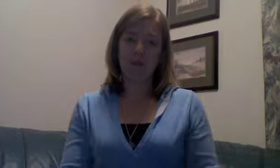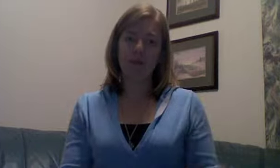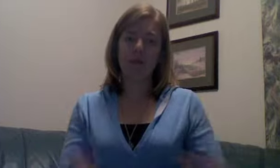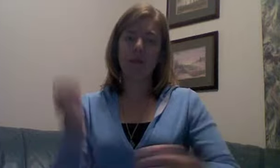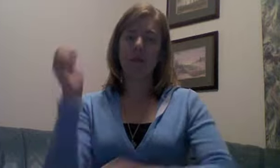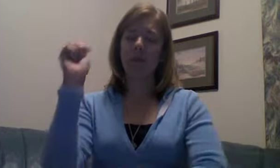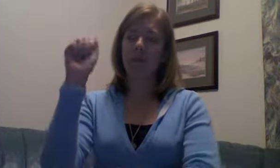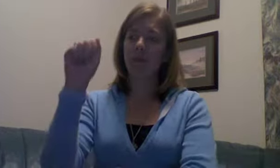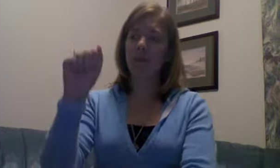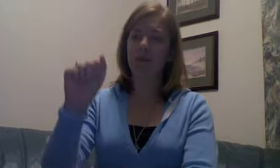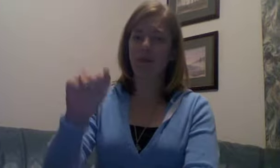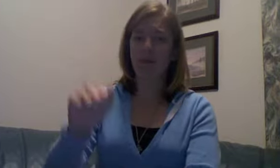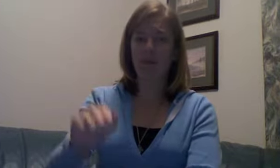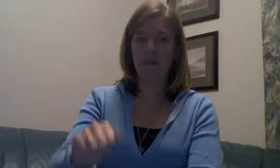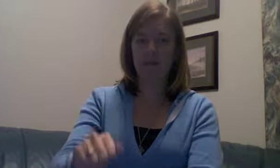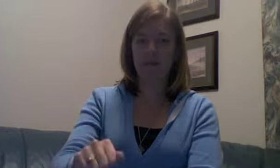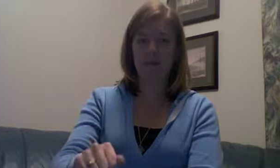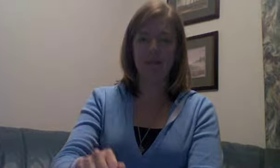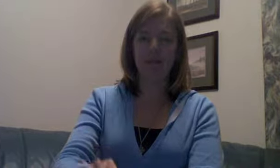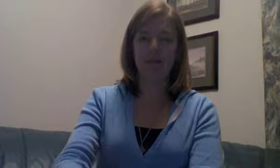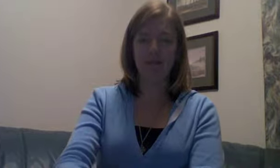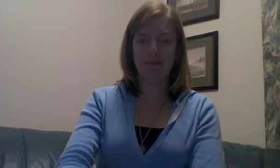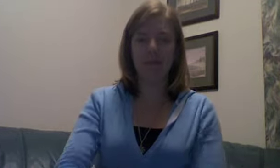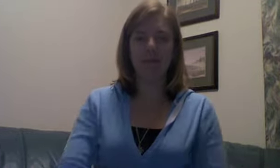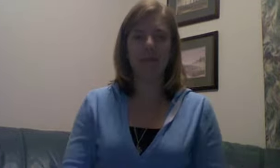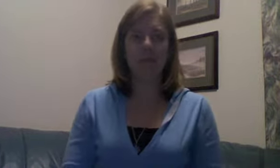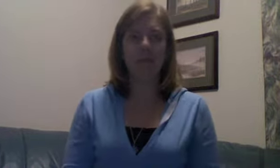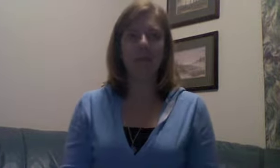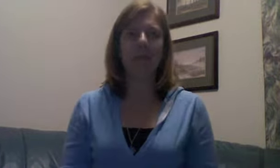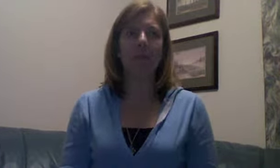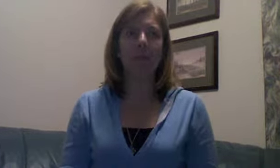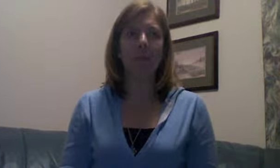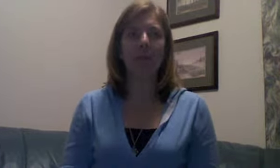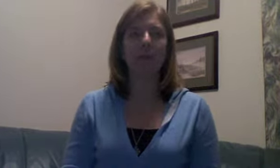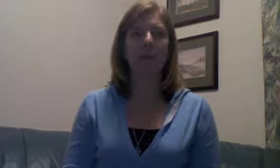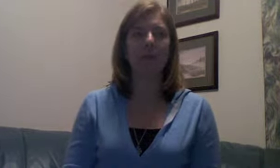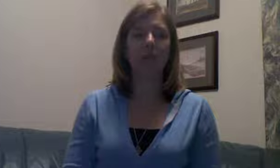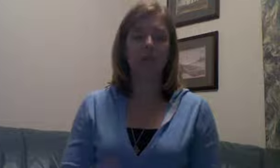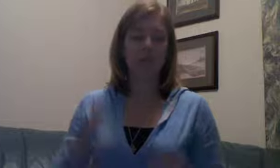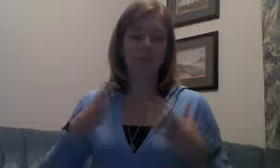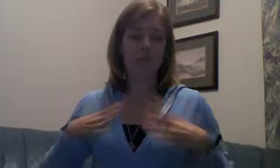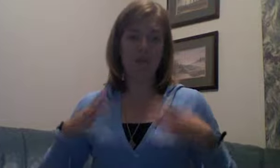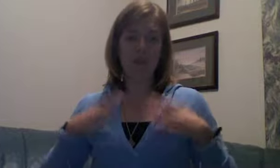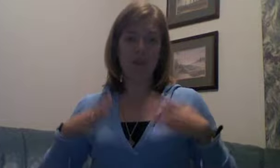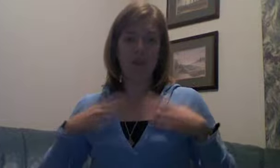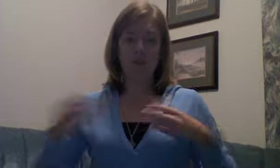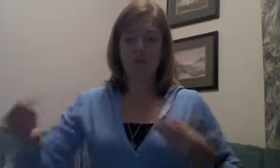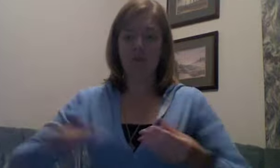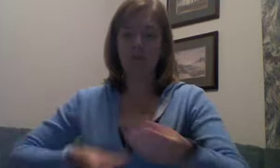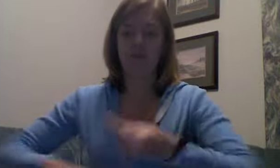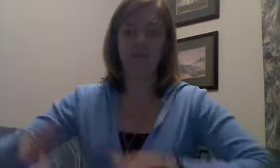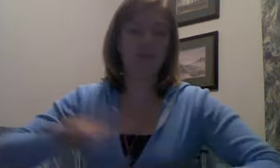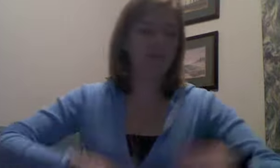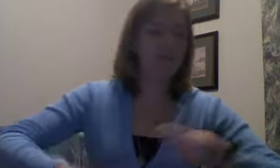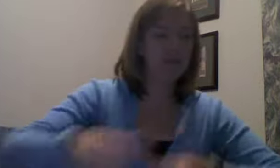take the bow, grab your clothes and get